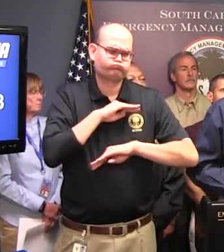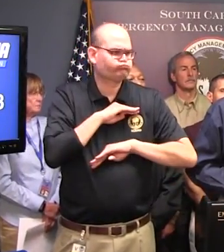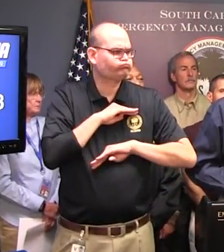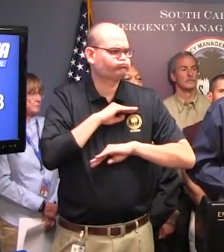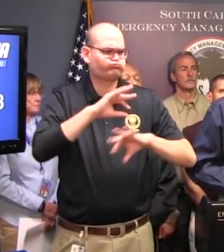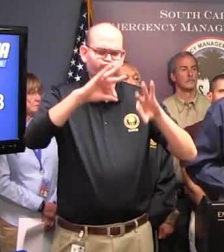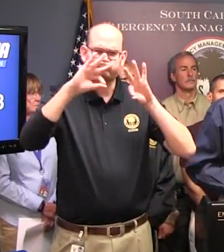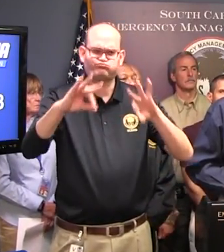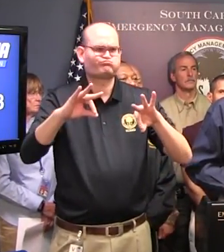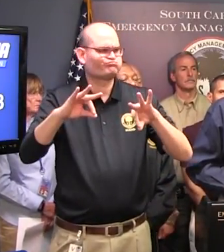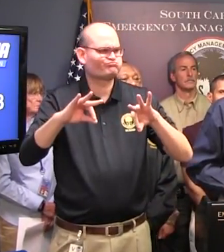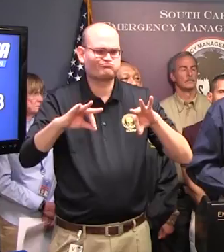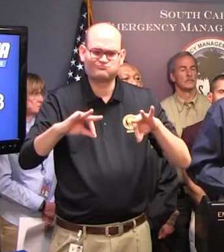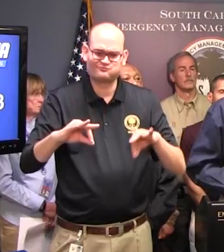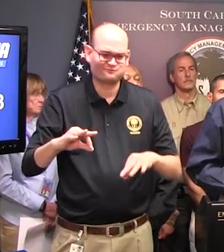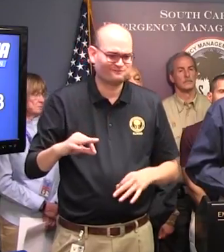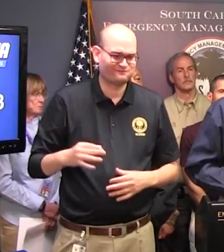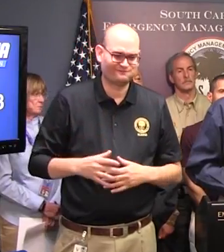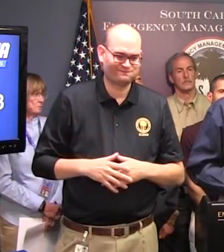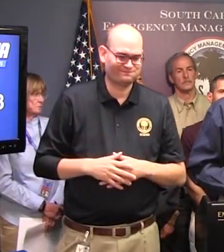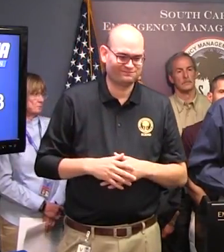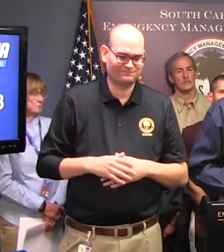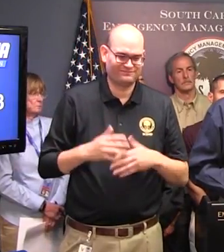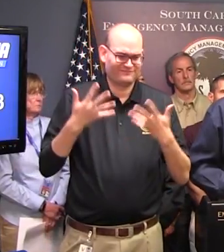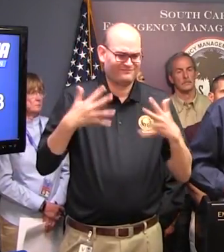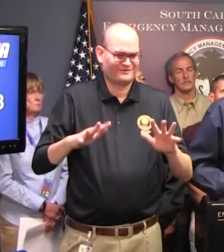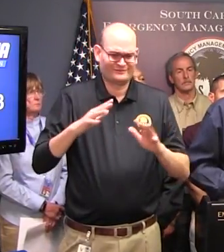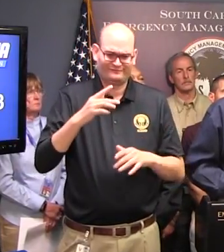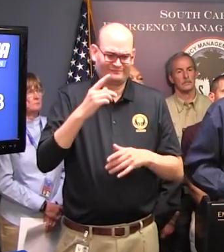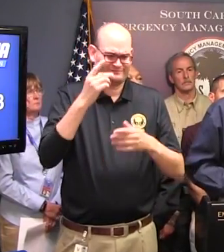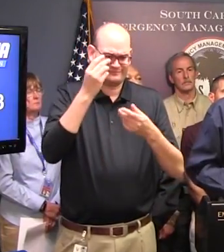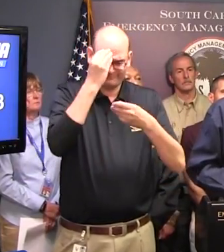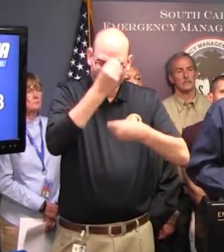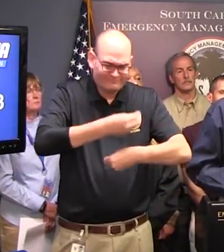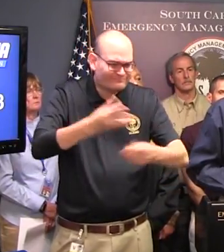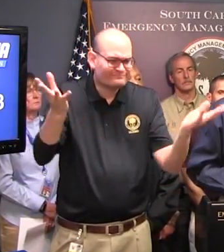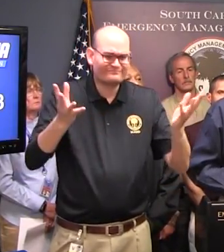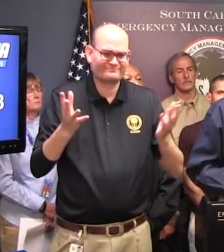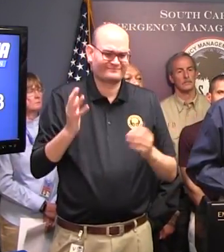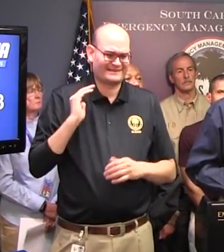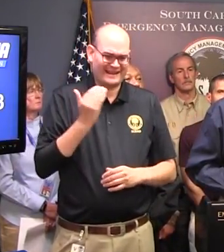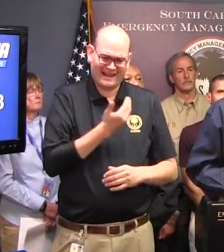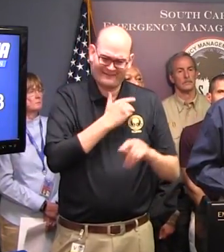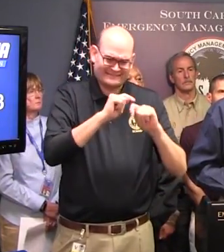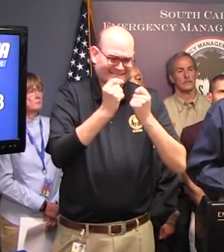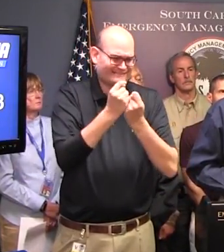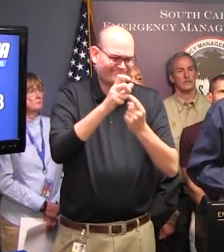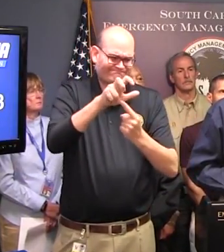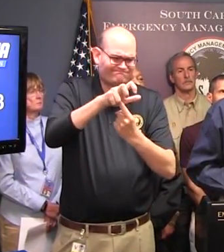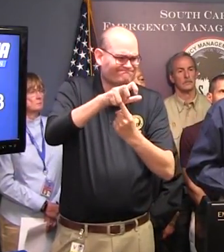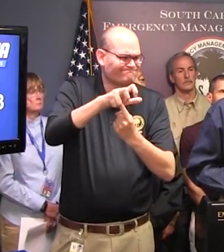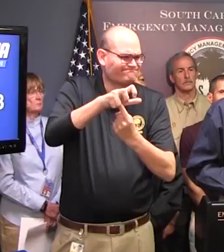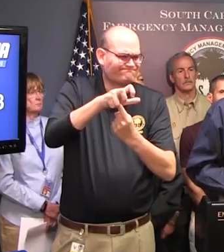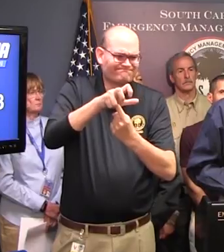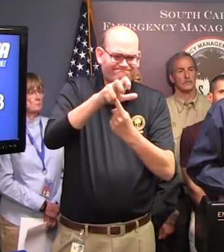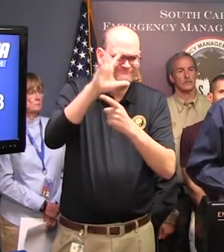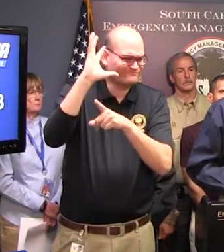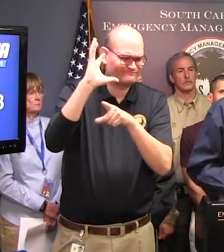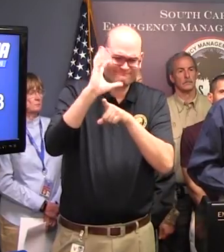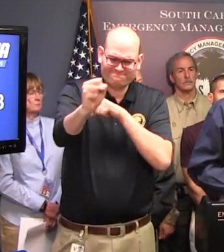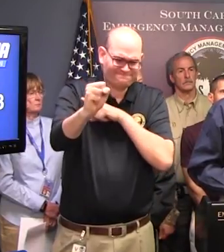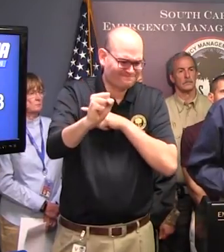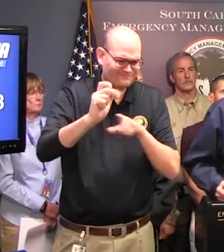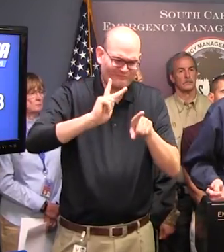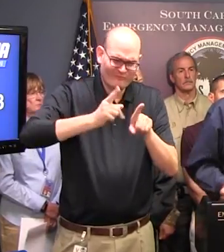we've had. As I mentioned before, and others have said, we really have a great team. I don't think that you can find a more professional, experienced